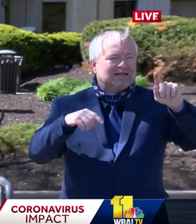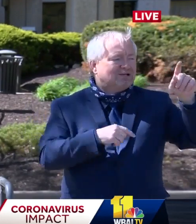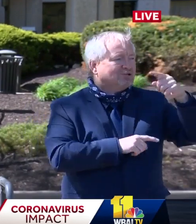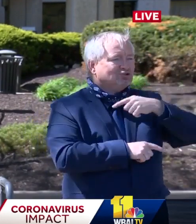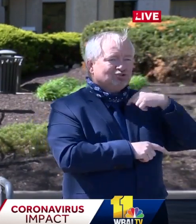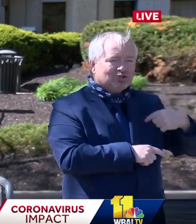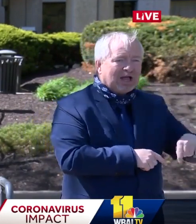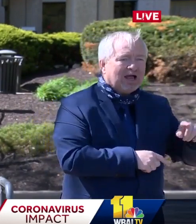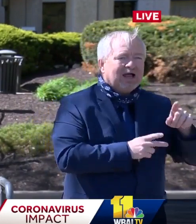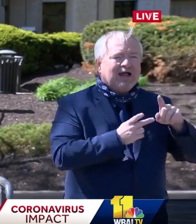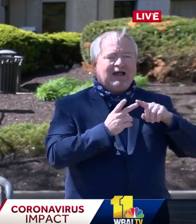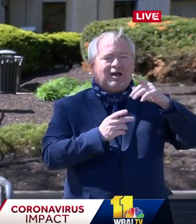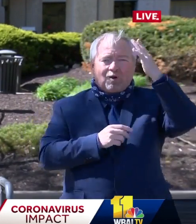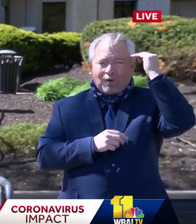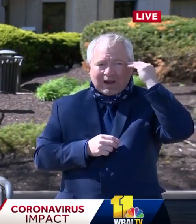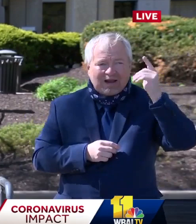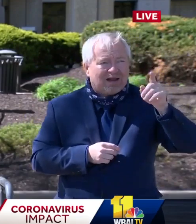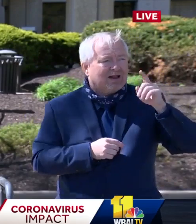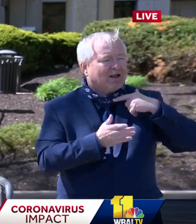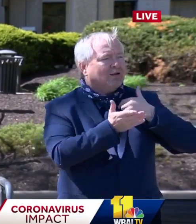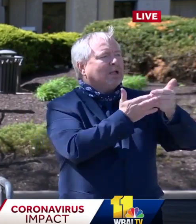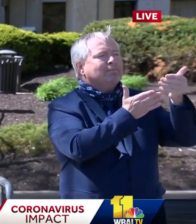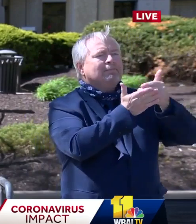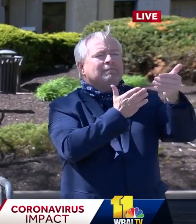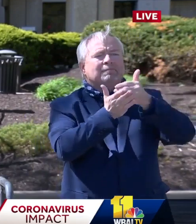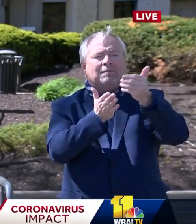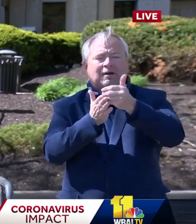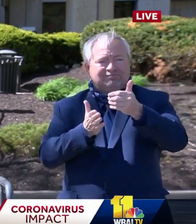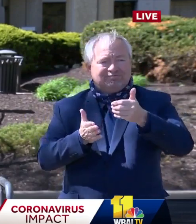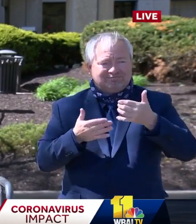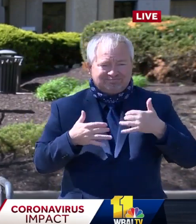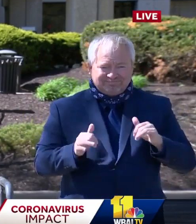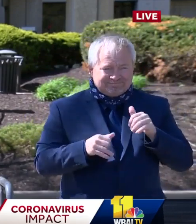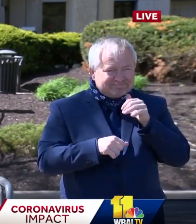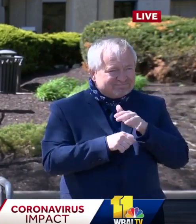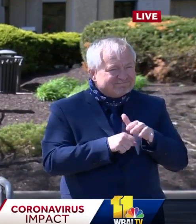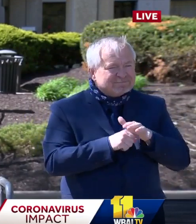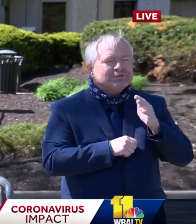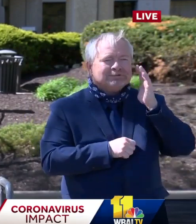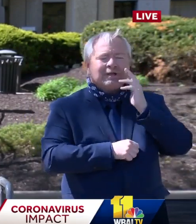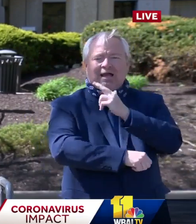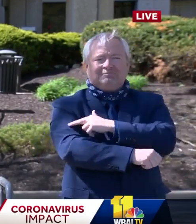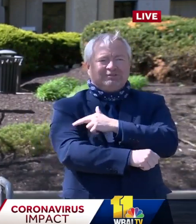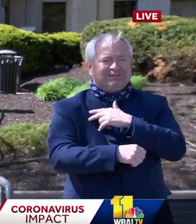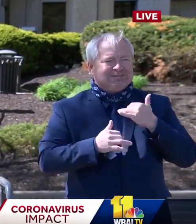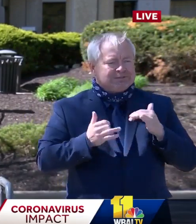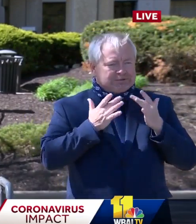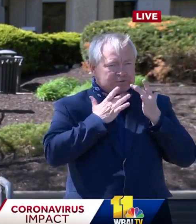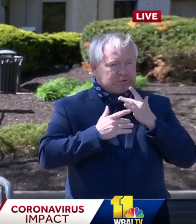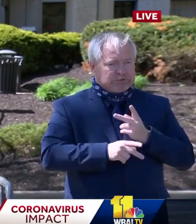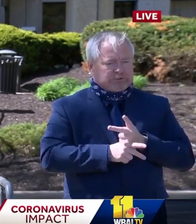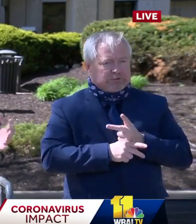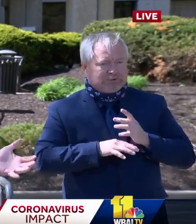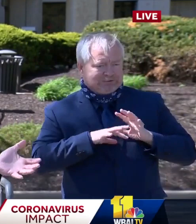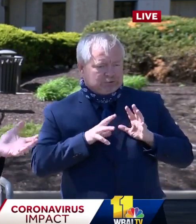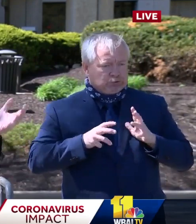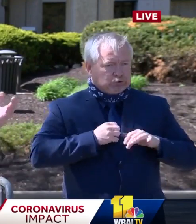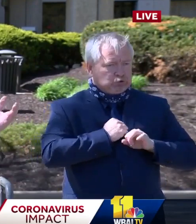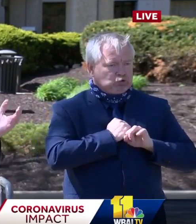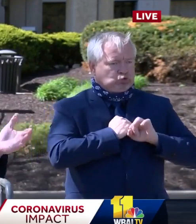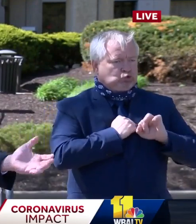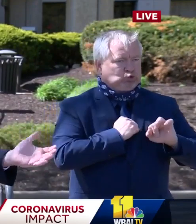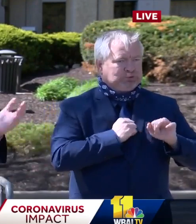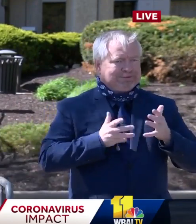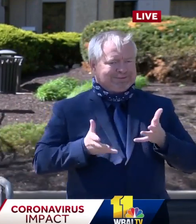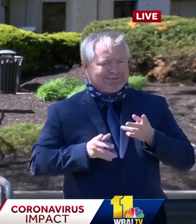But it's still not quite enough. And hospitals are still stretched with the stuff that they need. They're able to operate right now. But if we